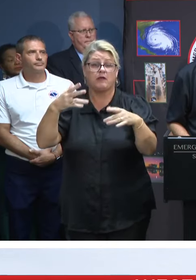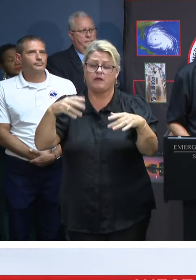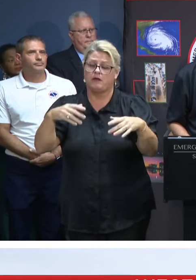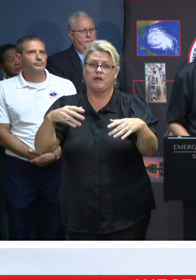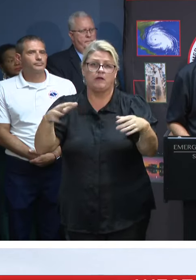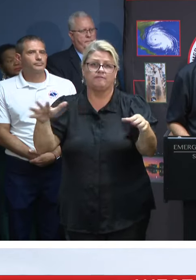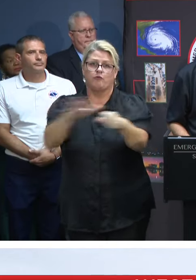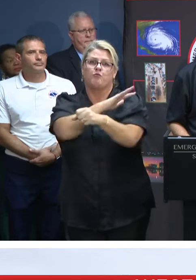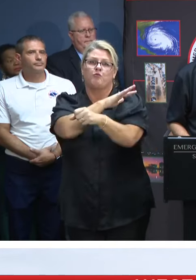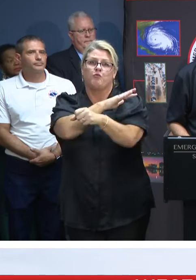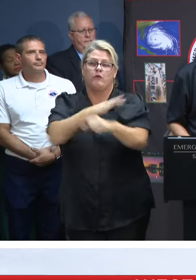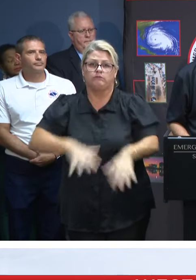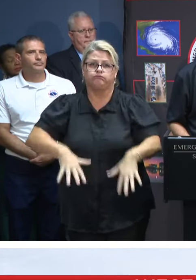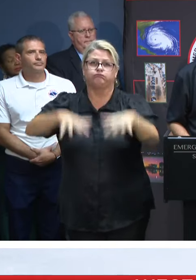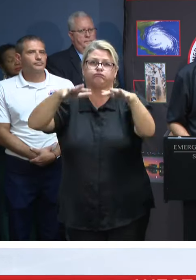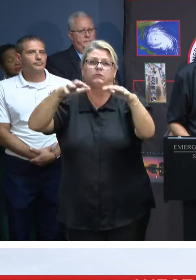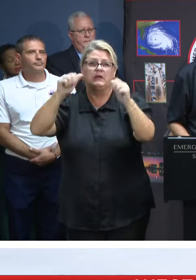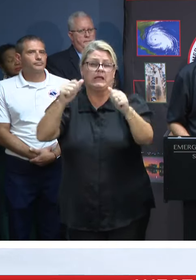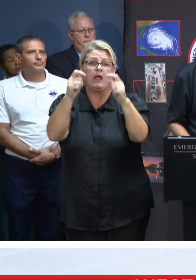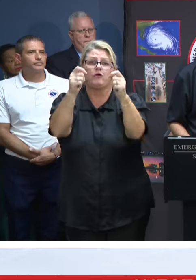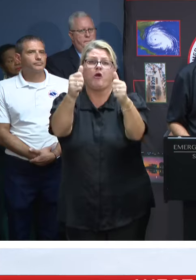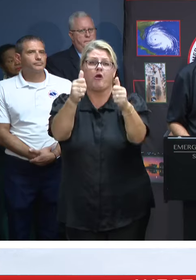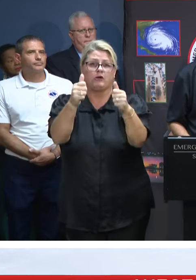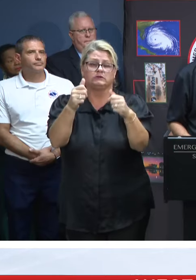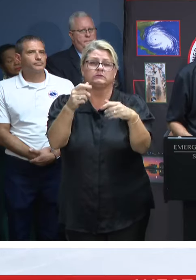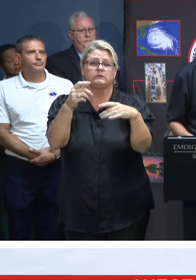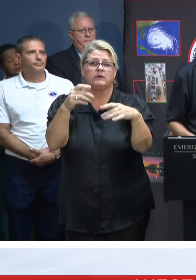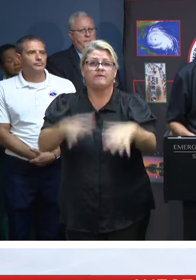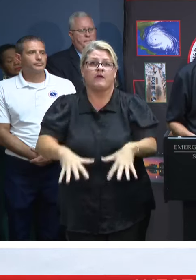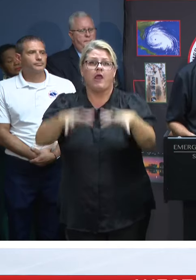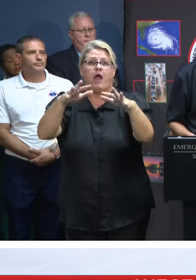which can happen with little or no warning.